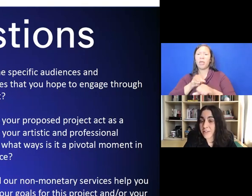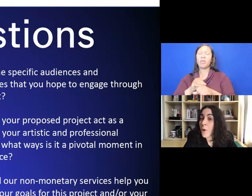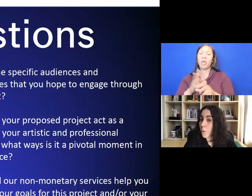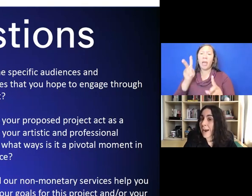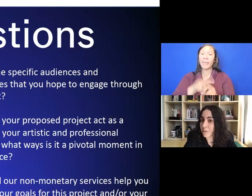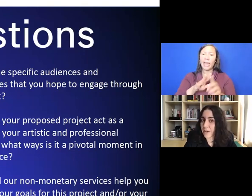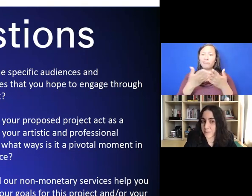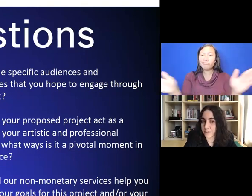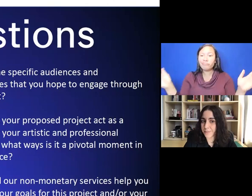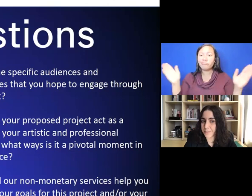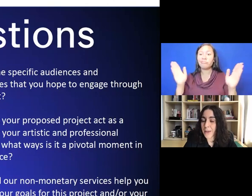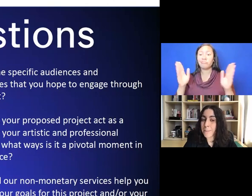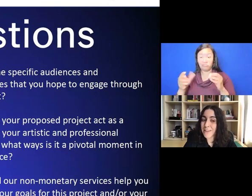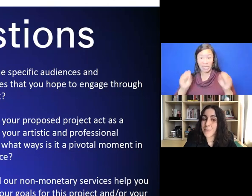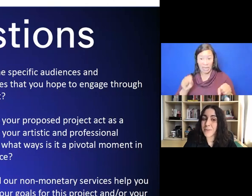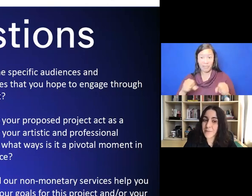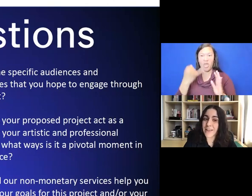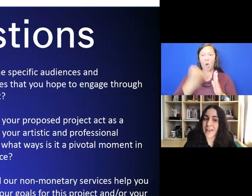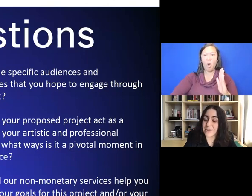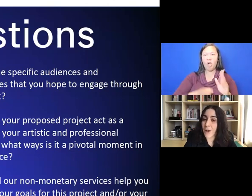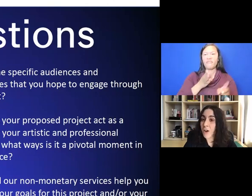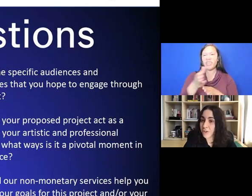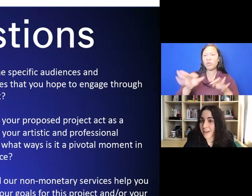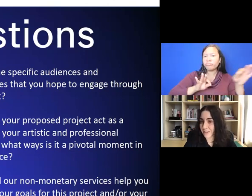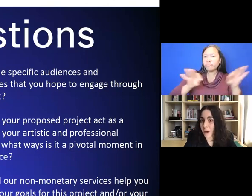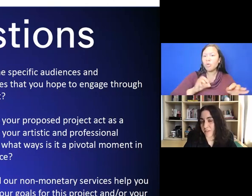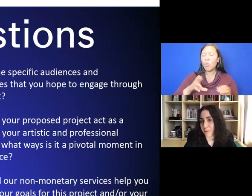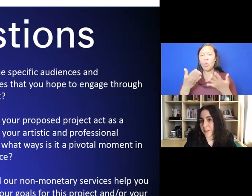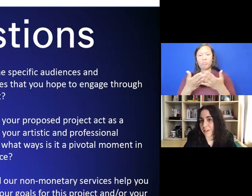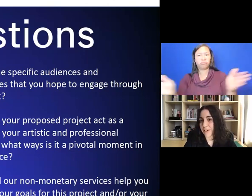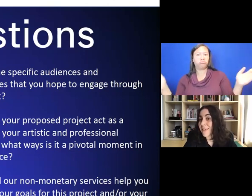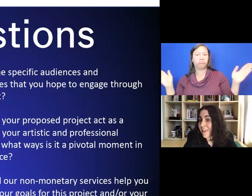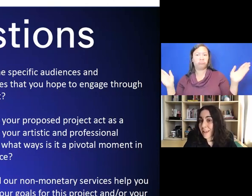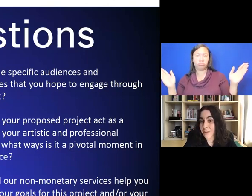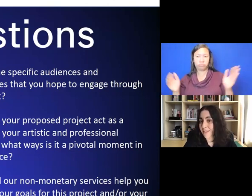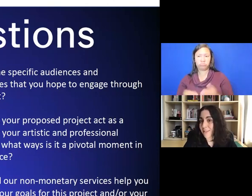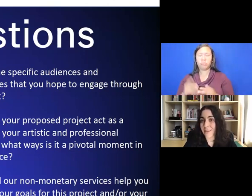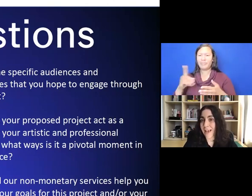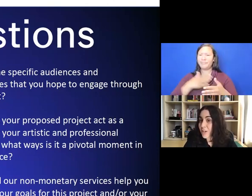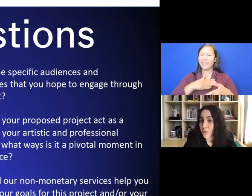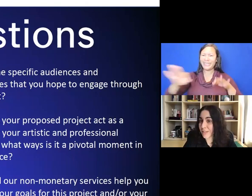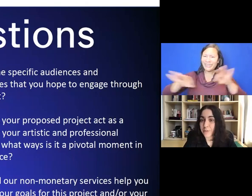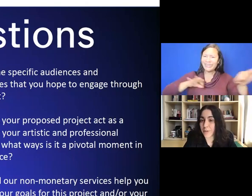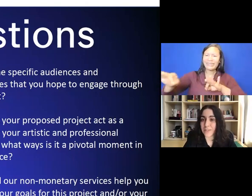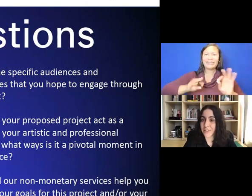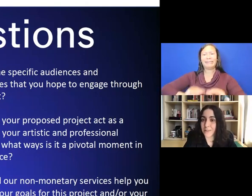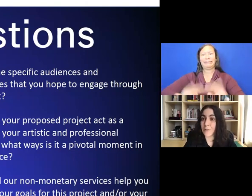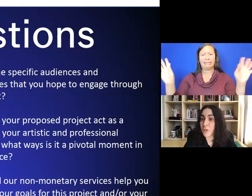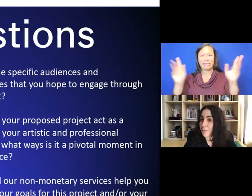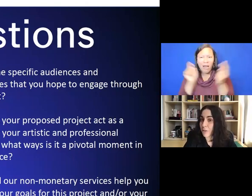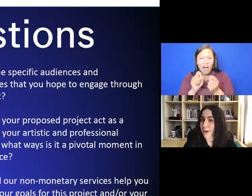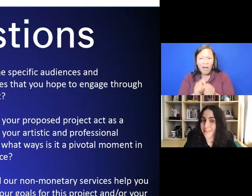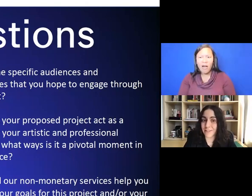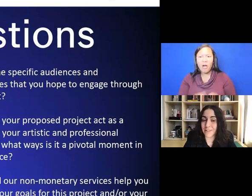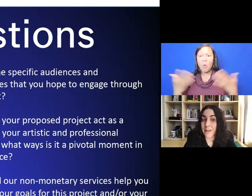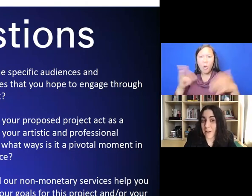art or outside of it. Be specific and as concrete as possible here, naming the actual influences who